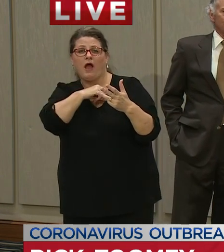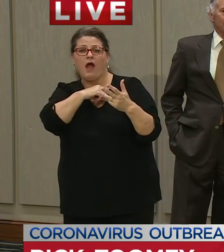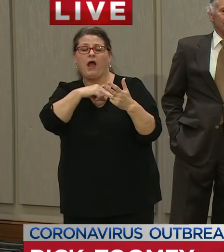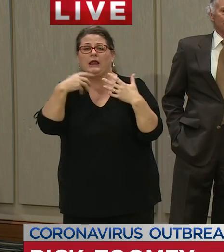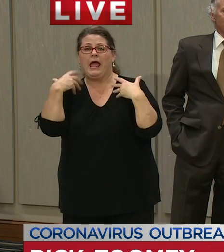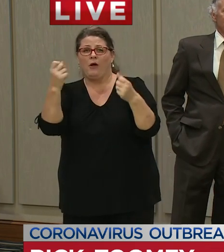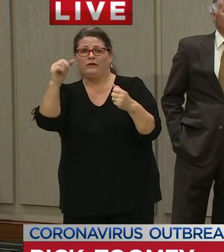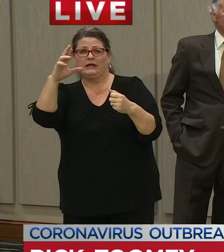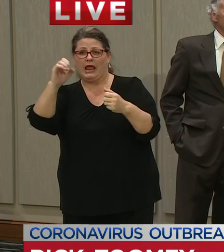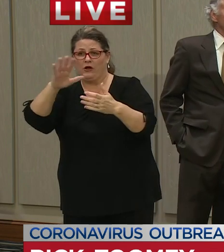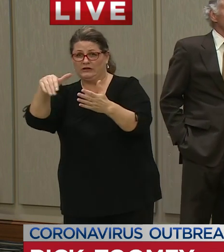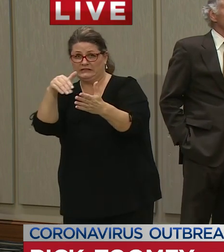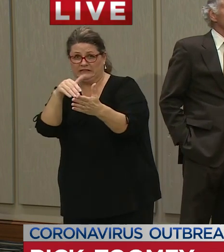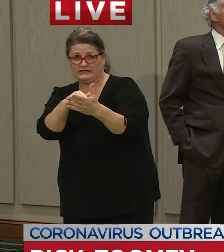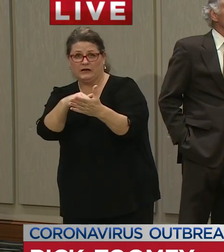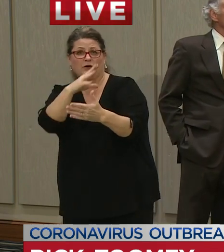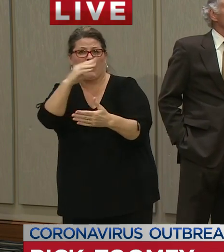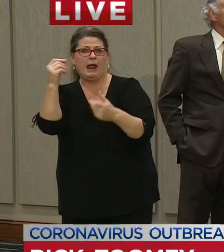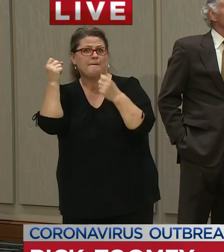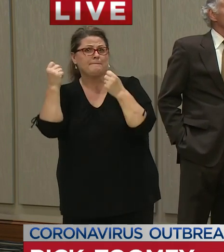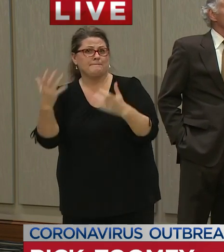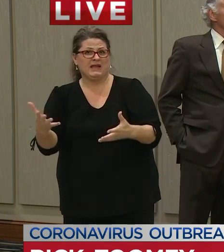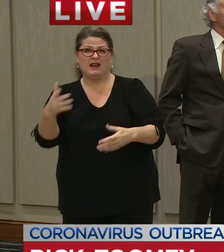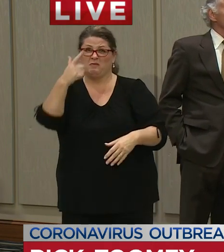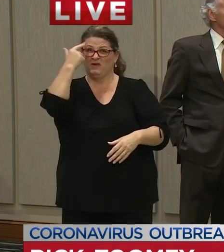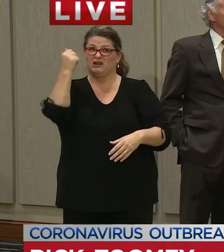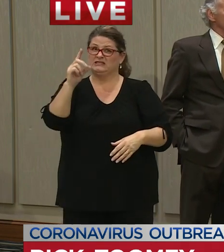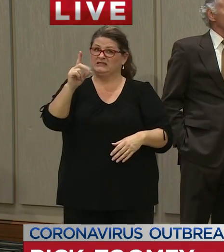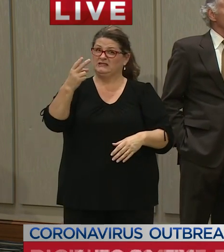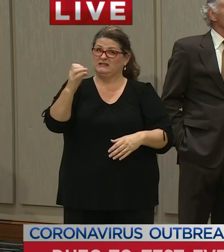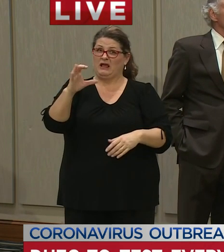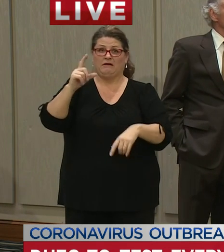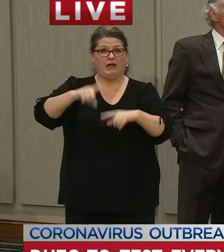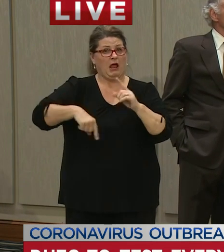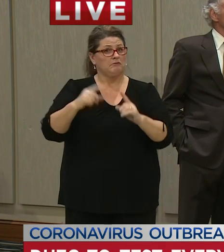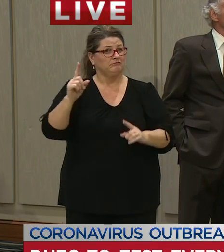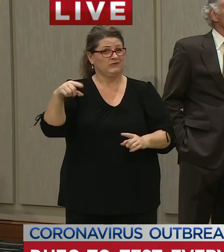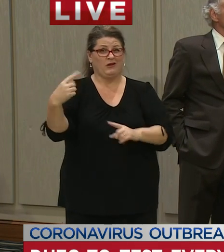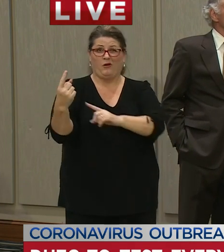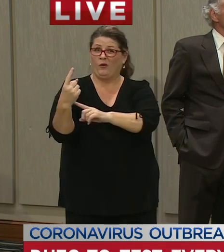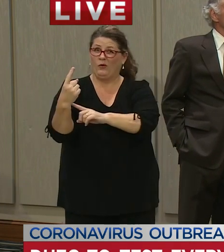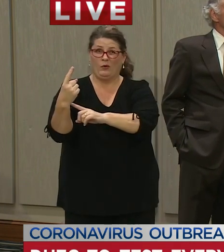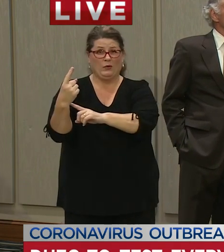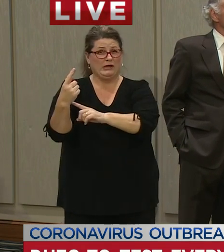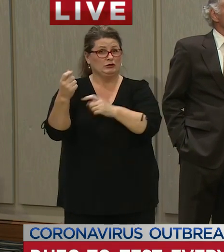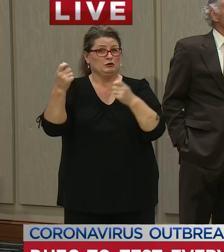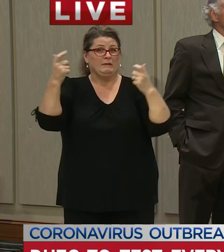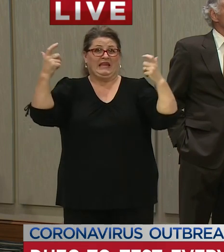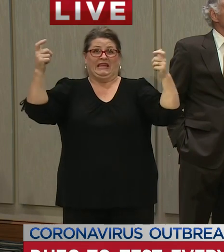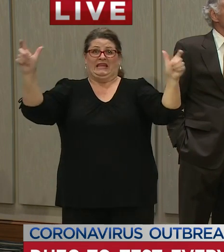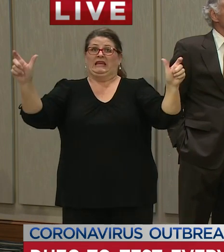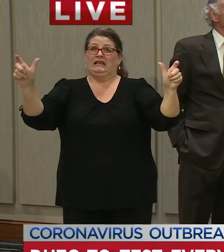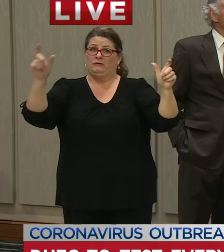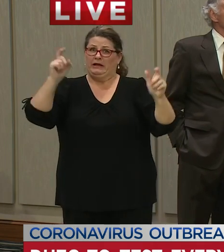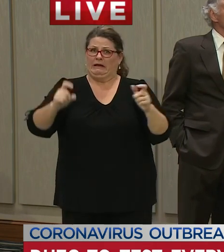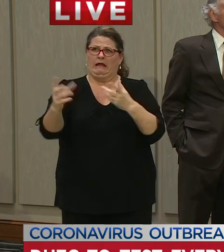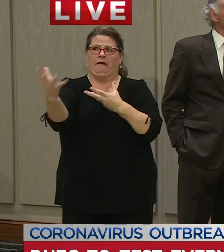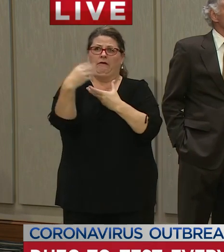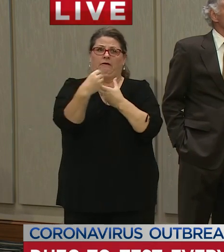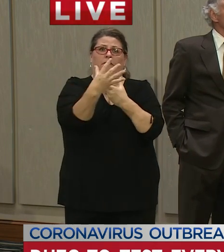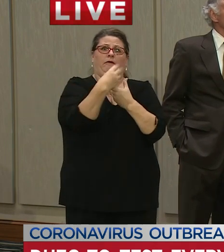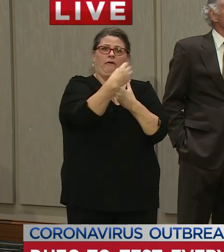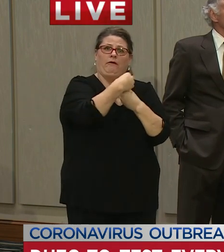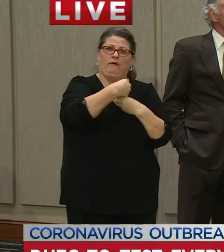others DHEC cannot do it alone it is key that our strategy is a component to